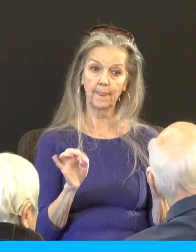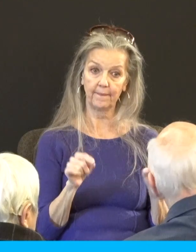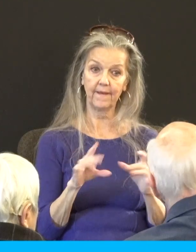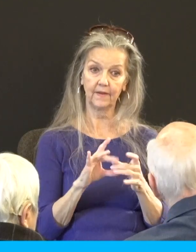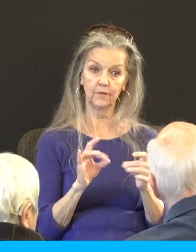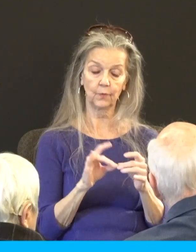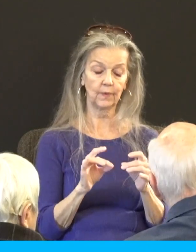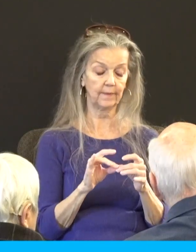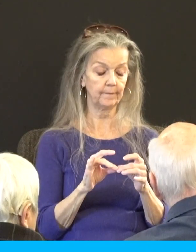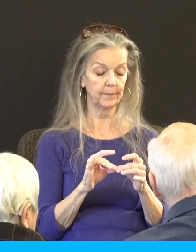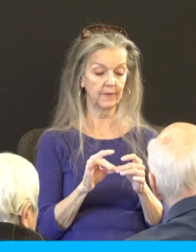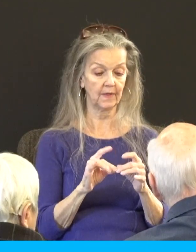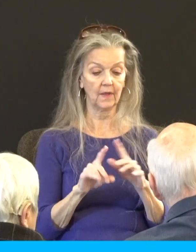son came to himself